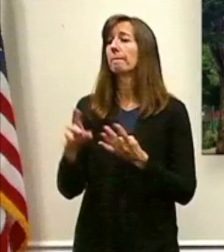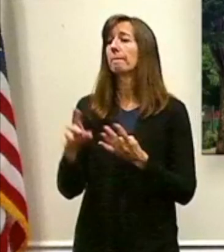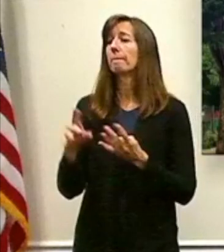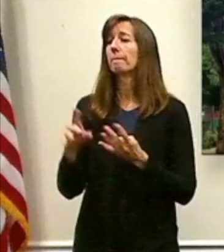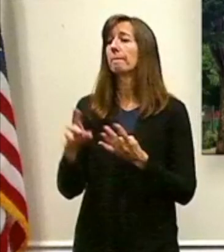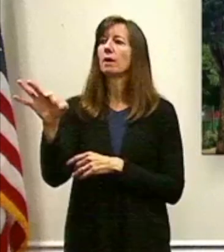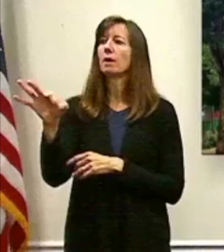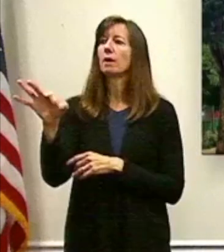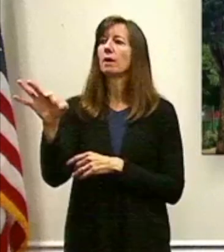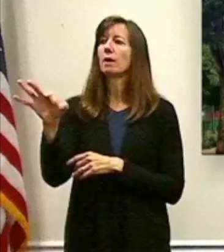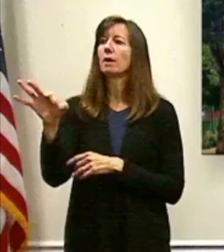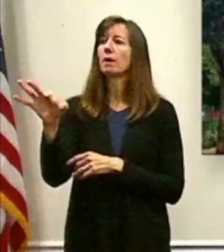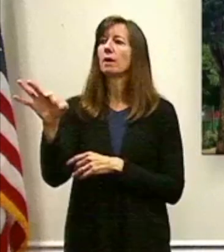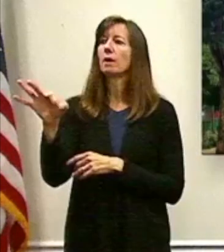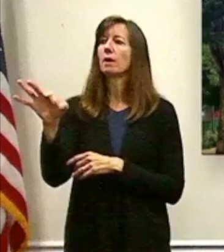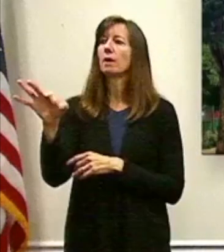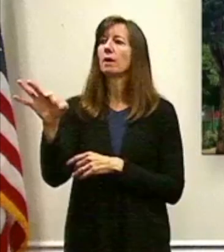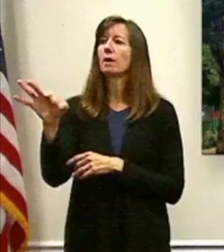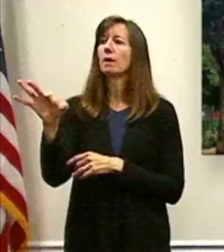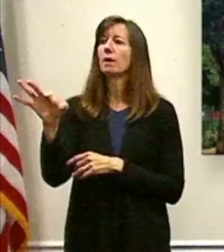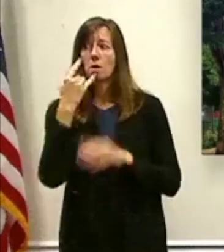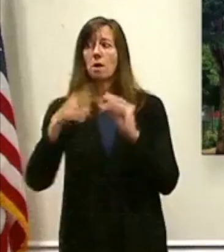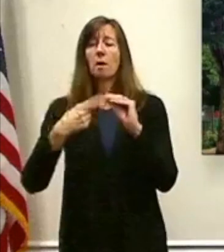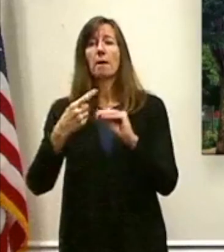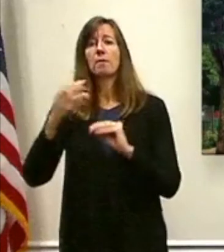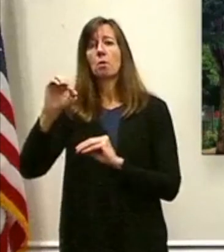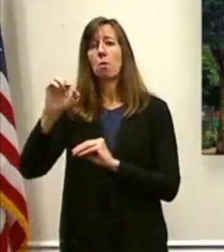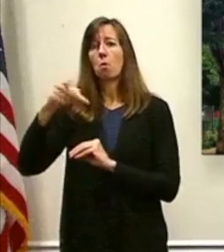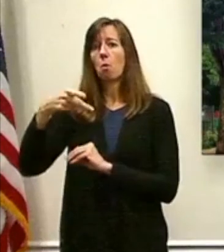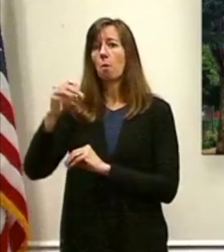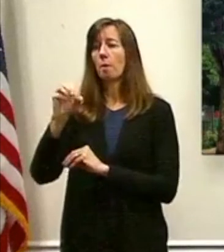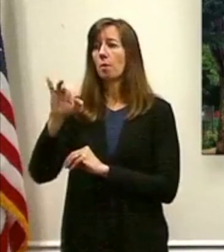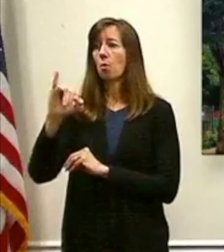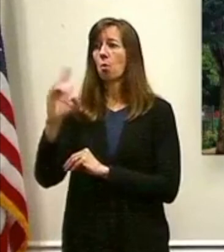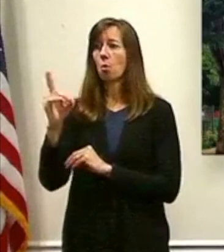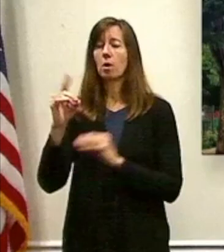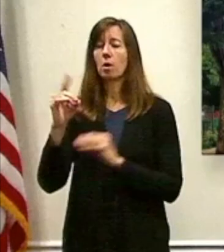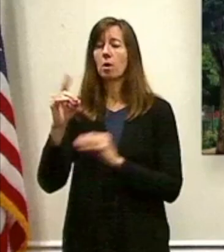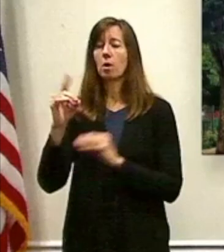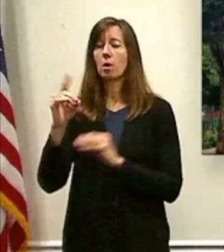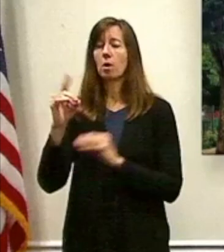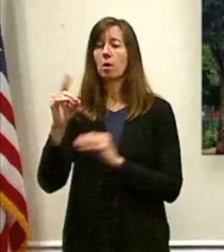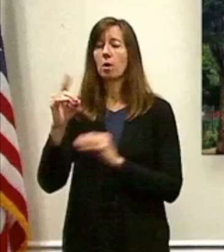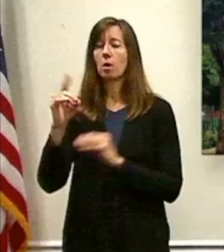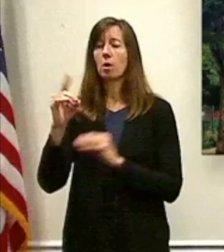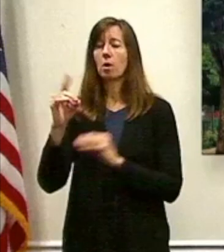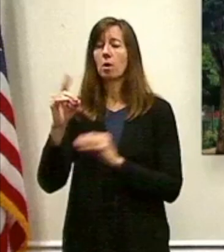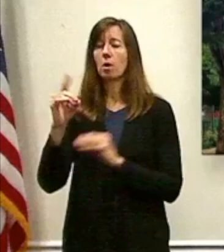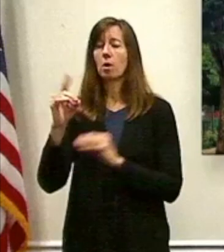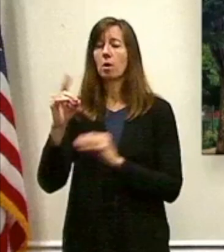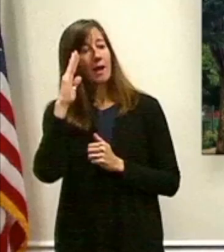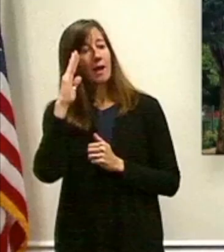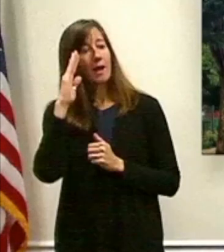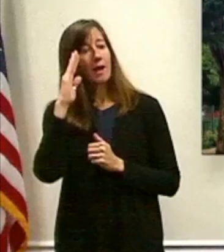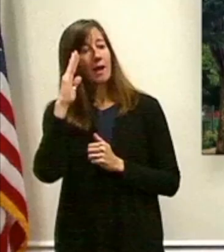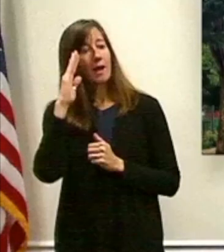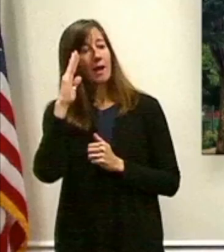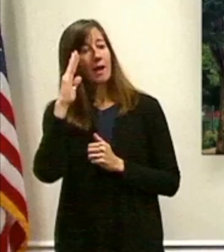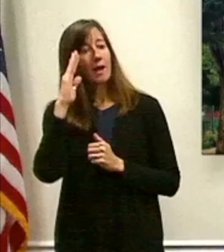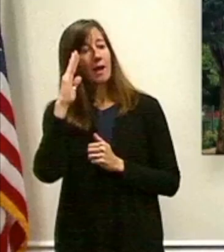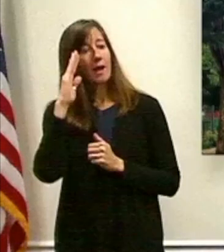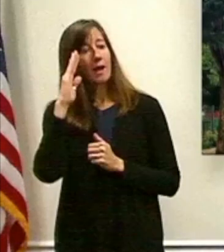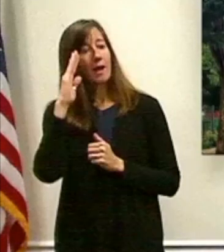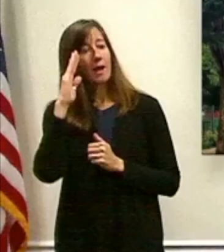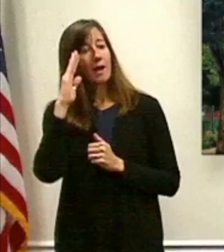line regarding the opioid epidemic. Go ahead, Jeff. Hi, County Executive. How are you? I'm fine, thank. How are you?